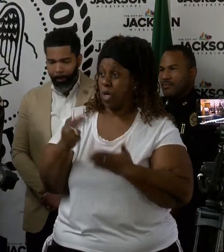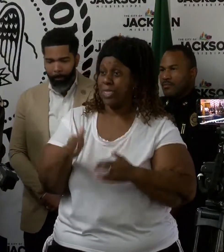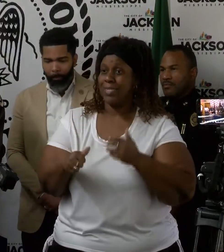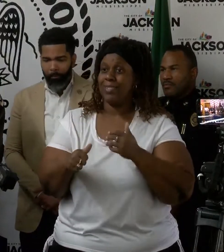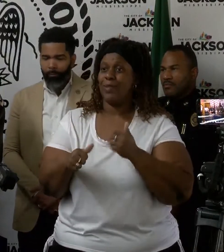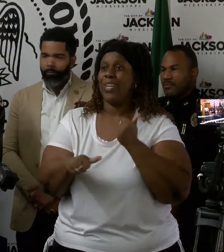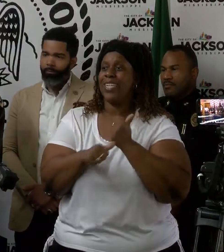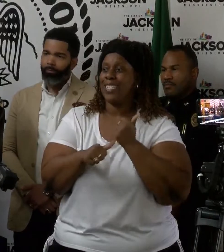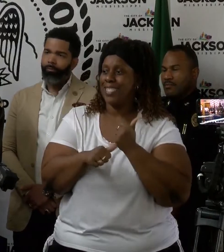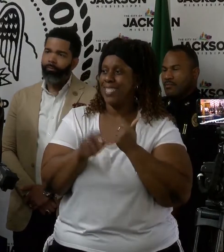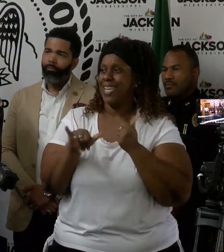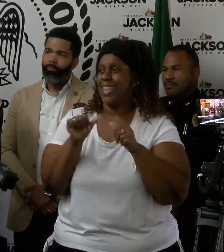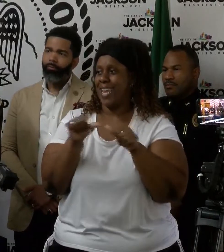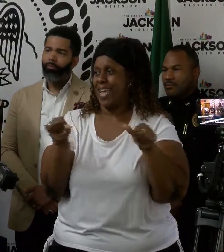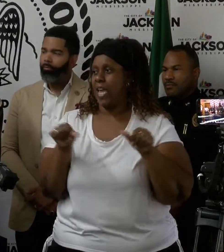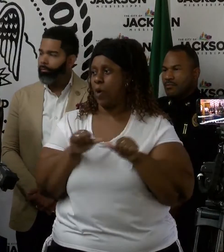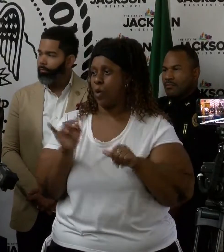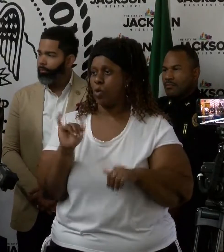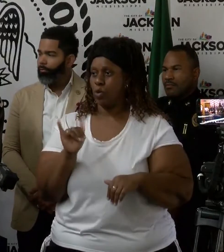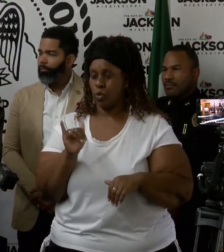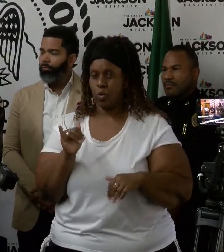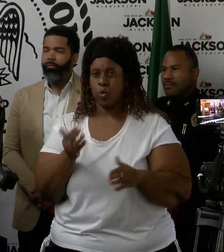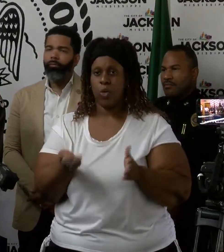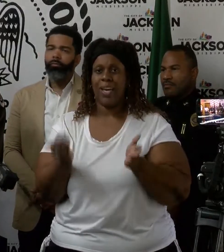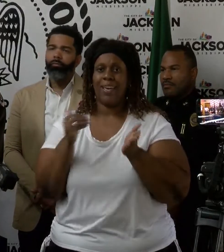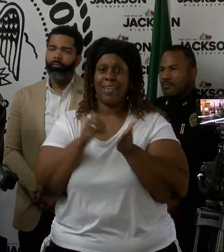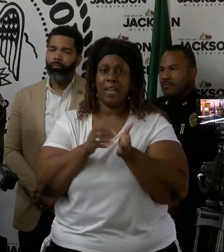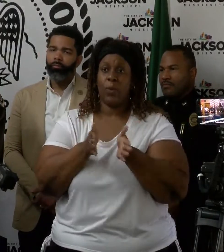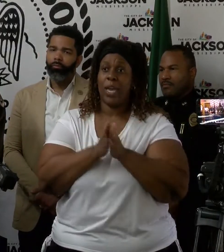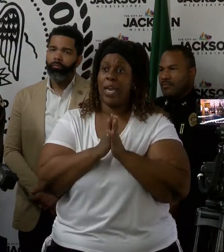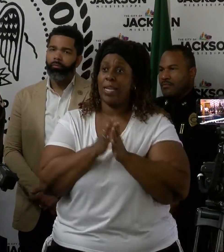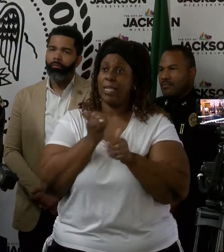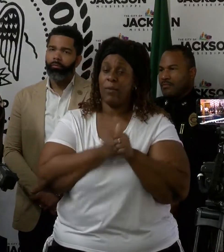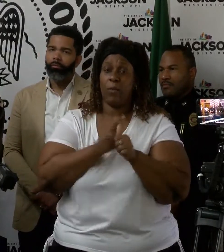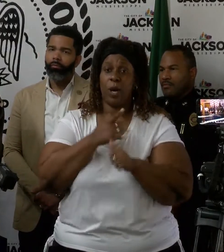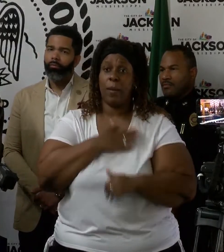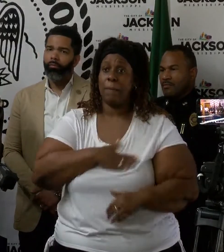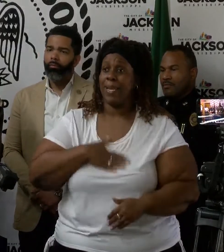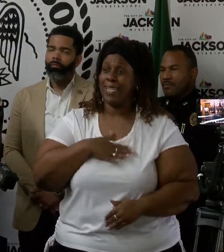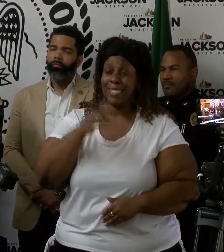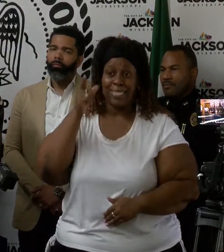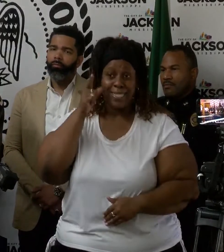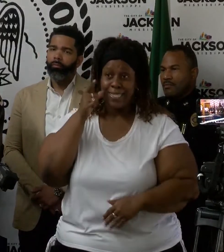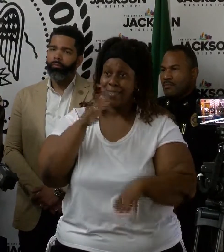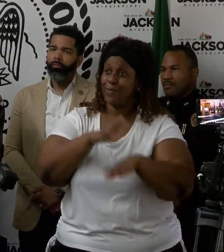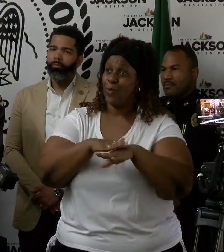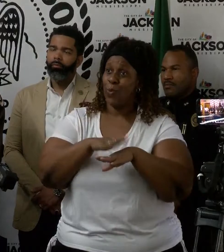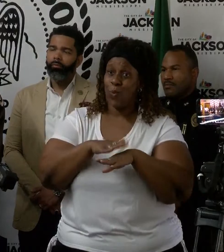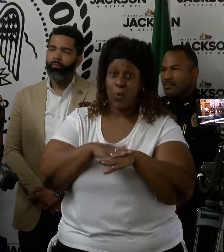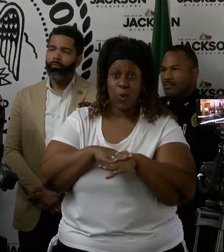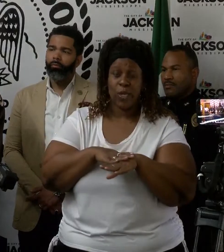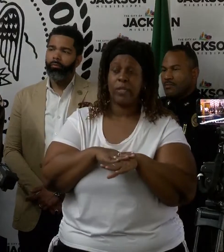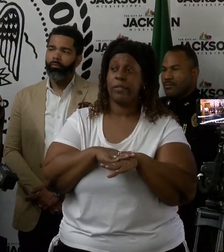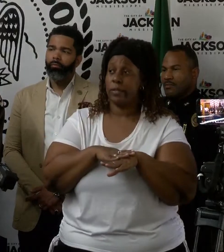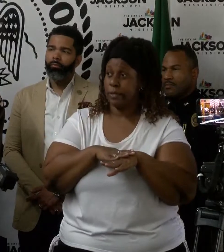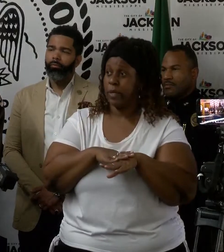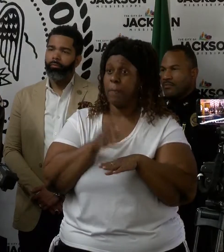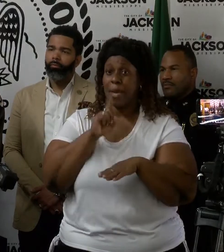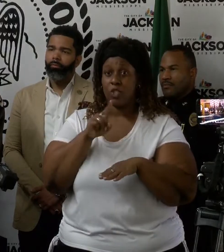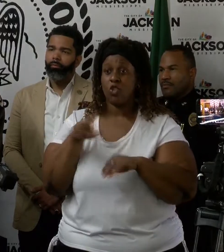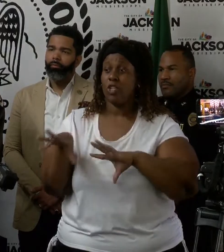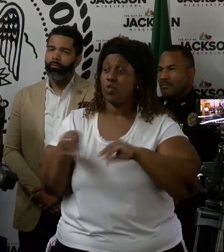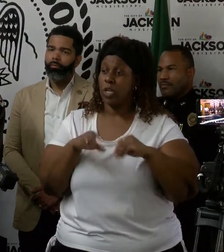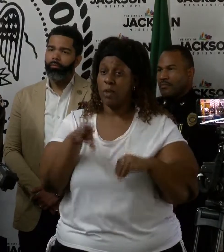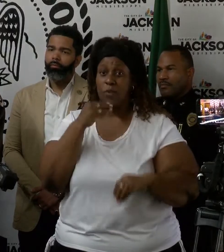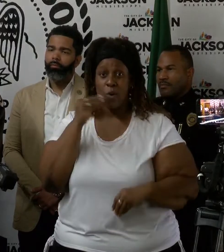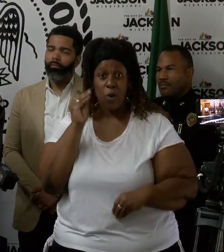in those areas as well. Again, we just ask that everyone take heed to the precautions, make sure that you leave your